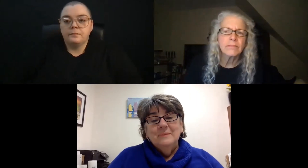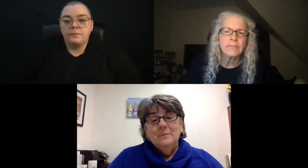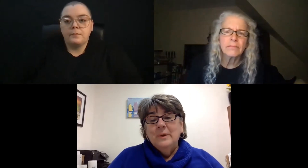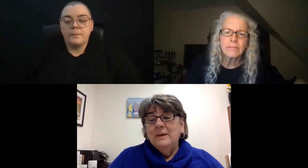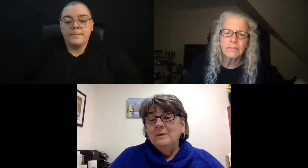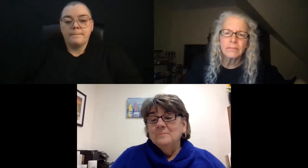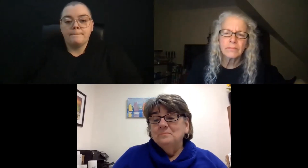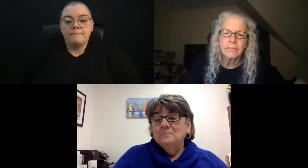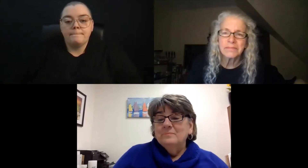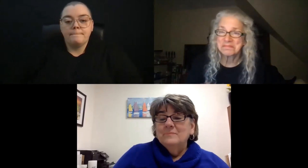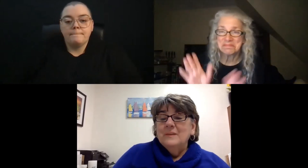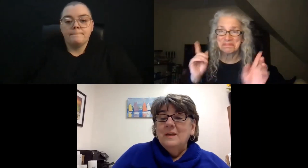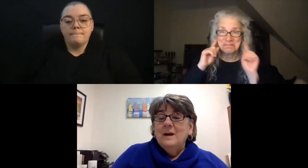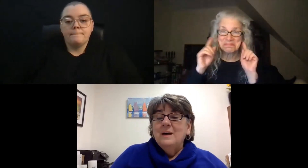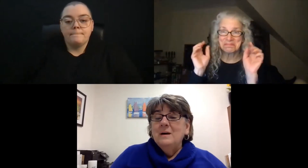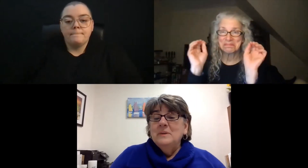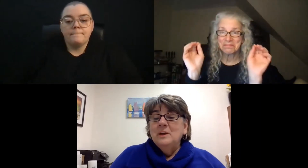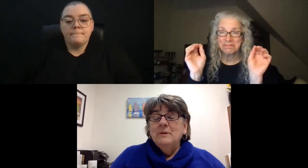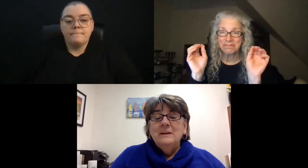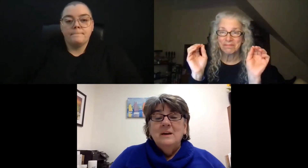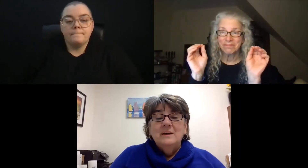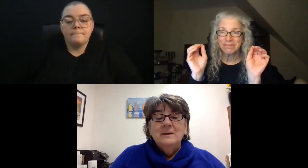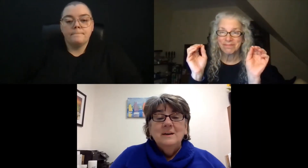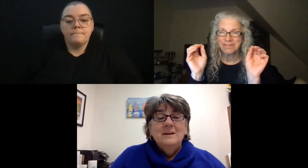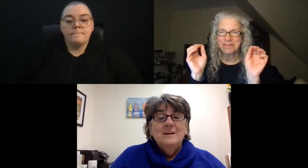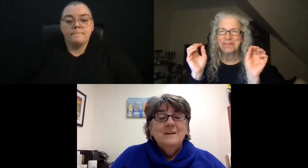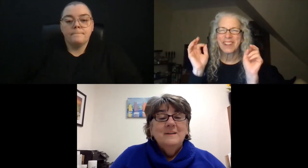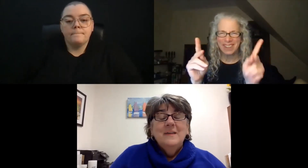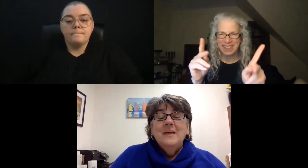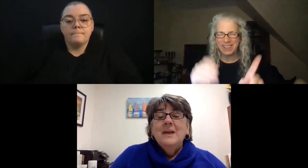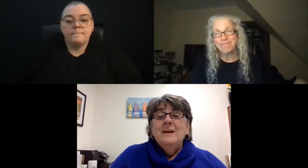Okay. Hearing none.